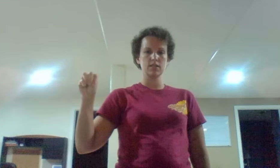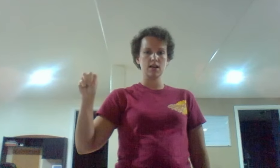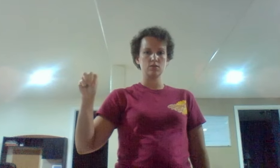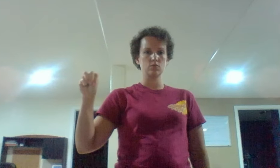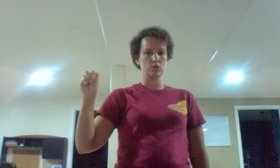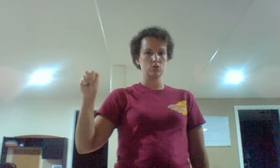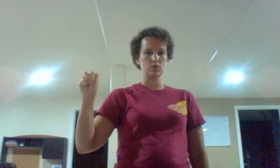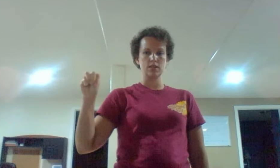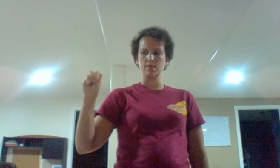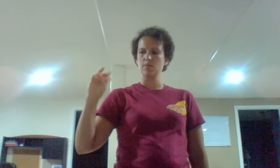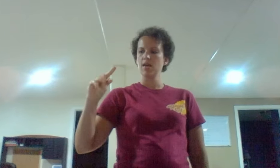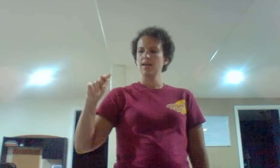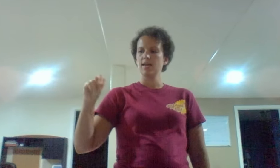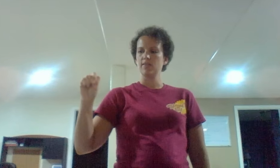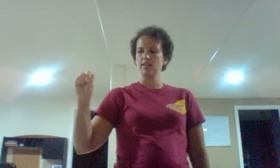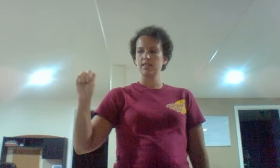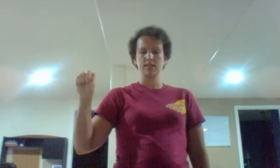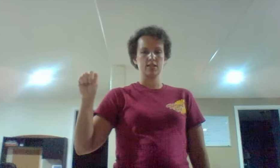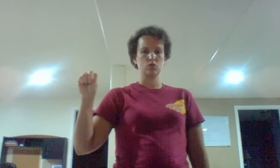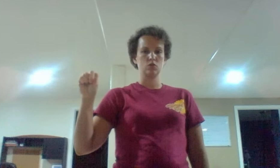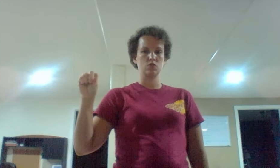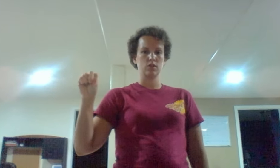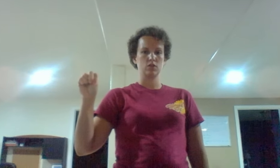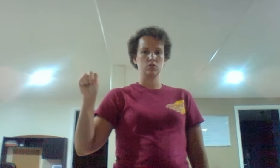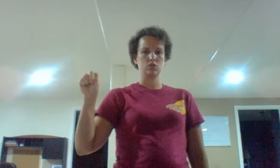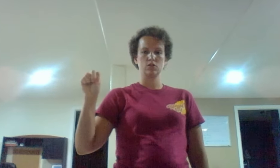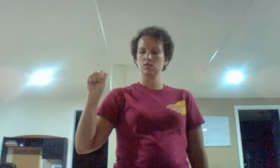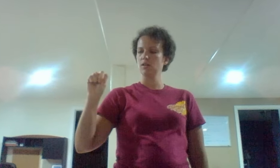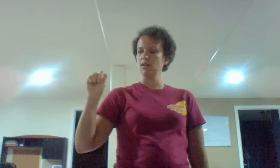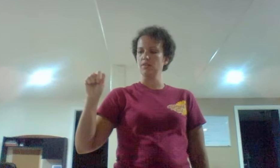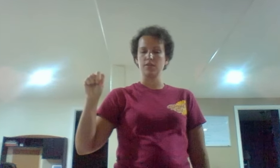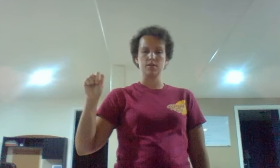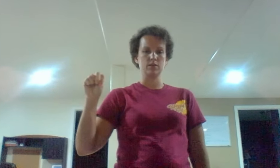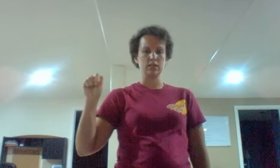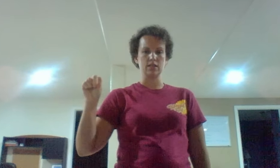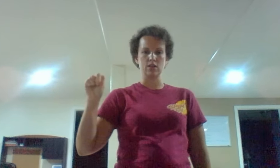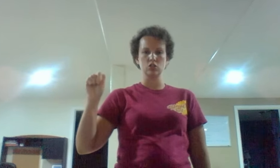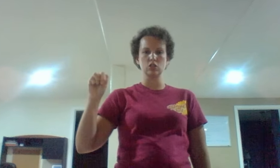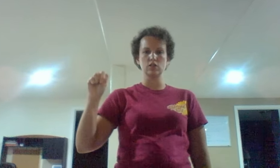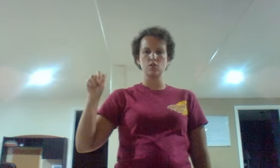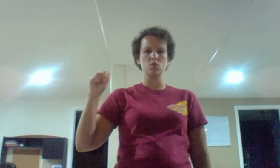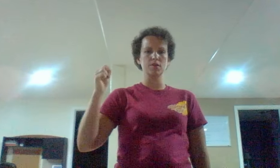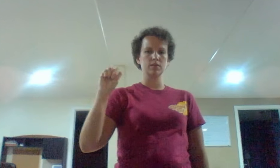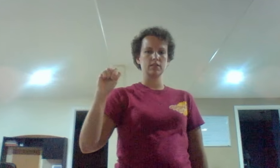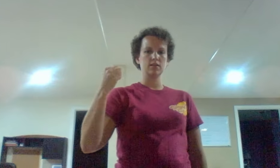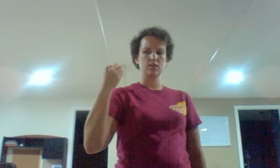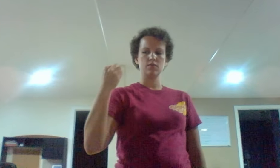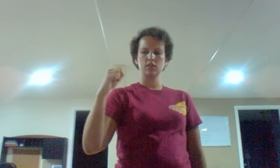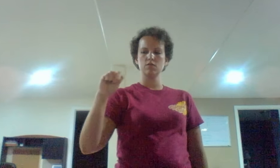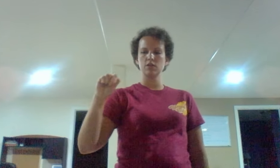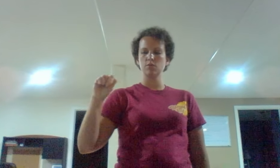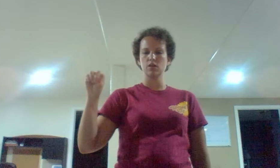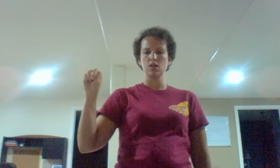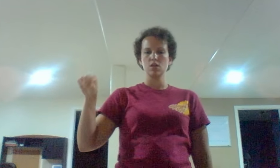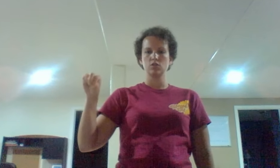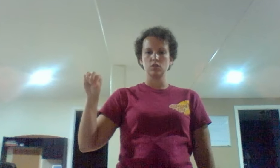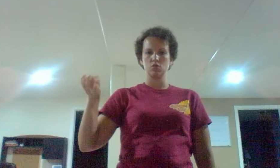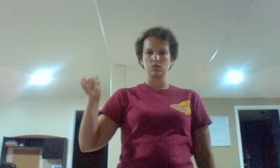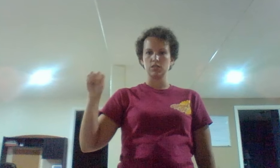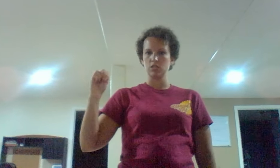out. We do use M and then N has two fingers and the thumb sticking out. Just so that you won't be able to see that on the video very well so that you can teach